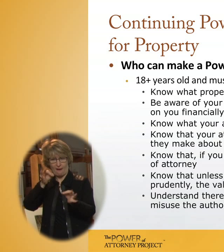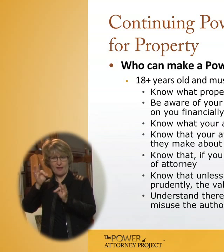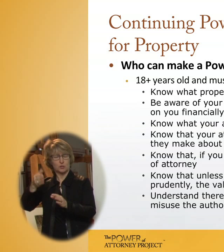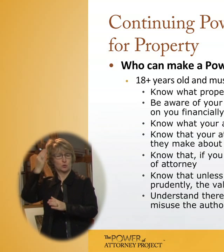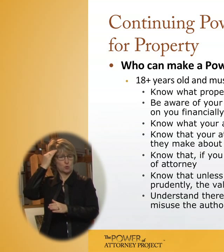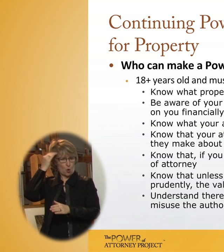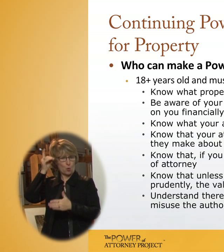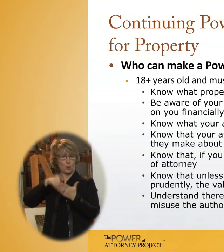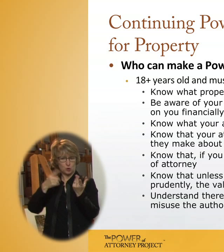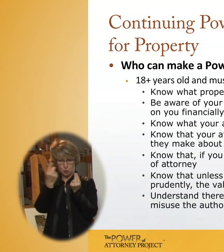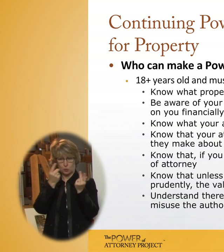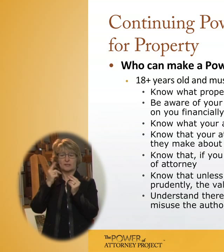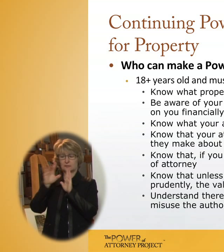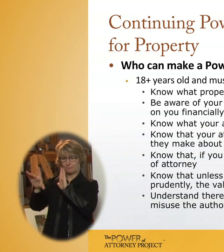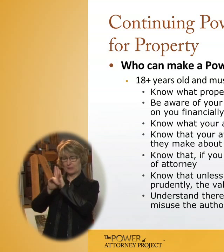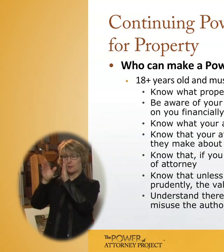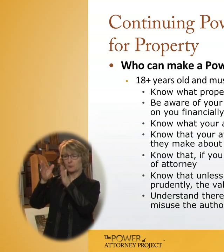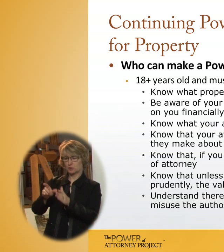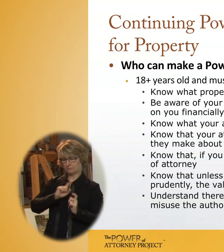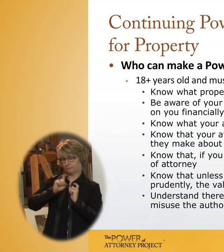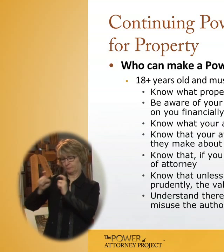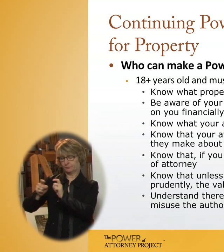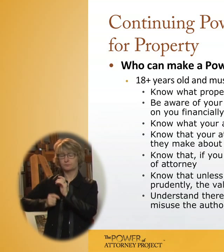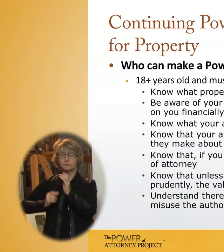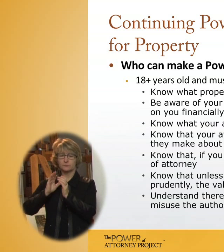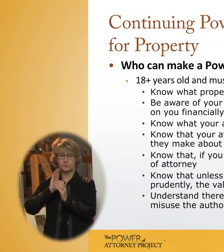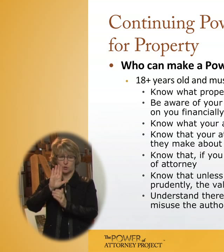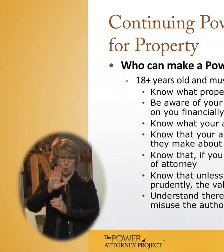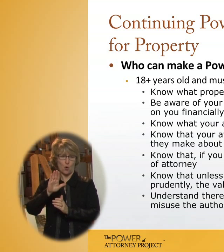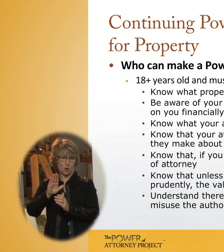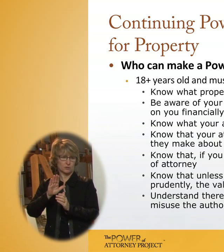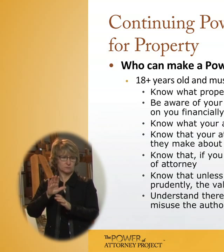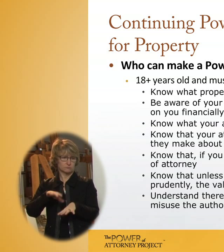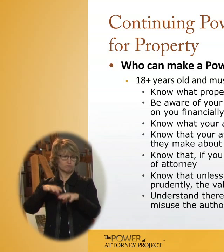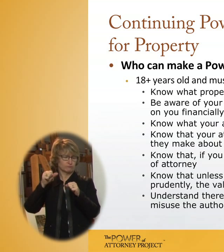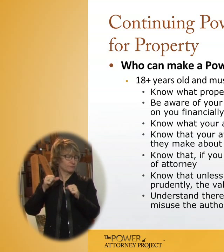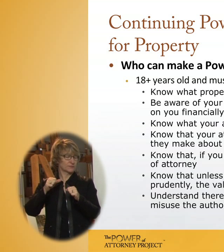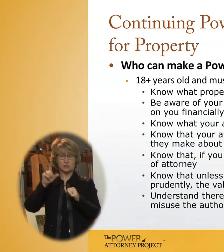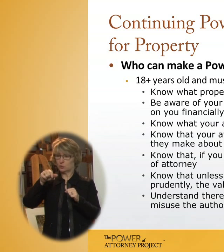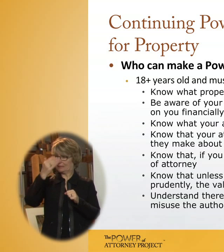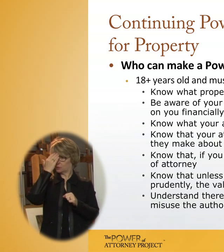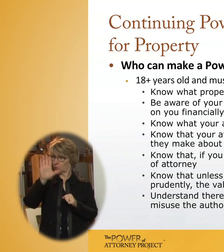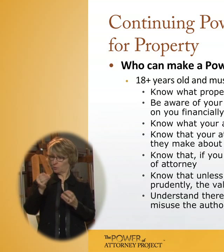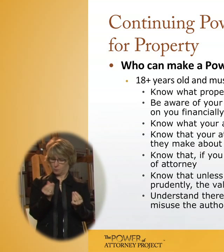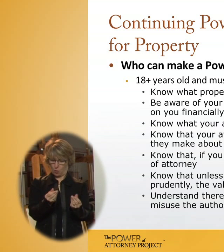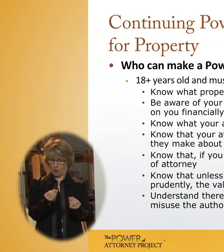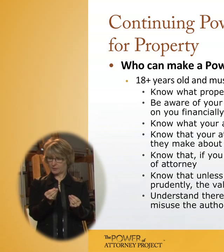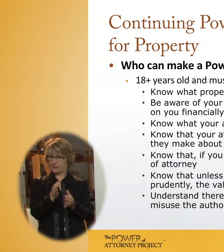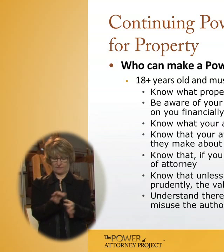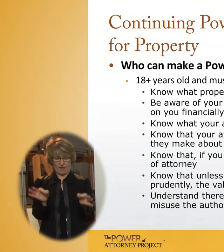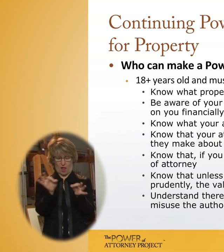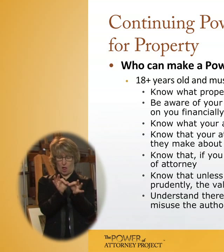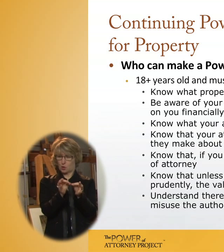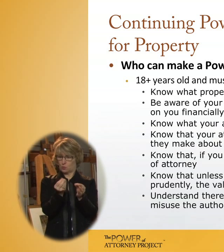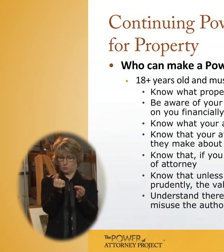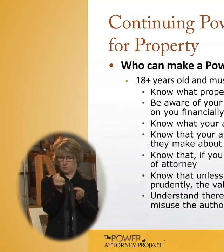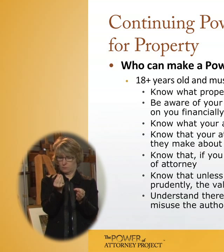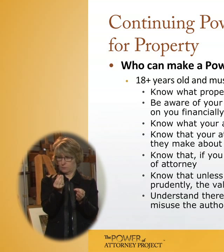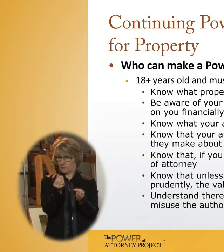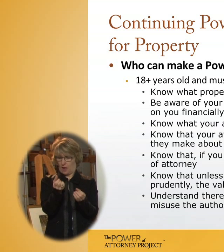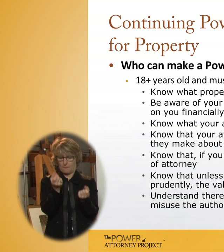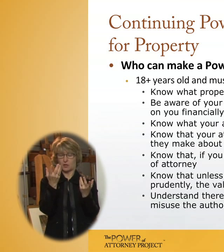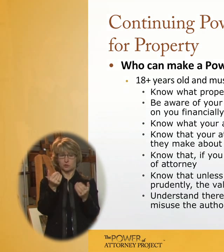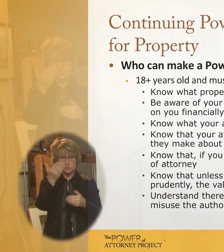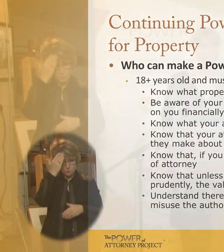to someone. So you need to have an idea of what your property is in its approximate value. So you need to know, yes, I have a